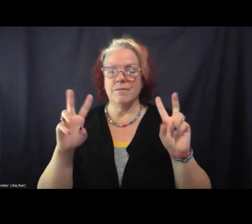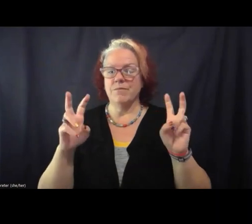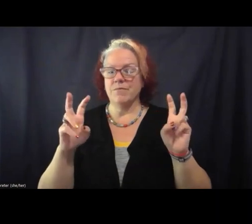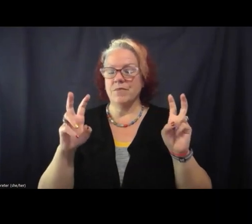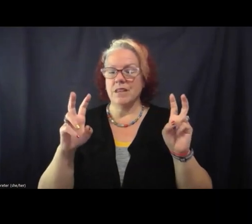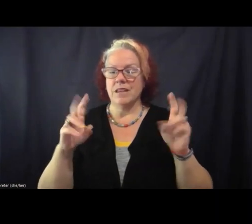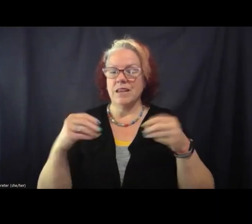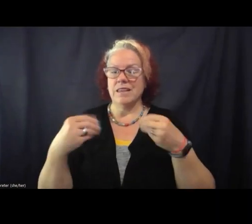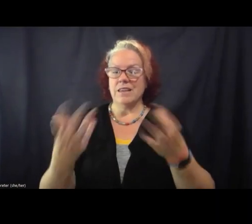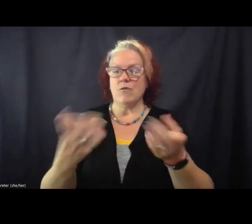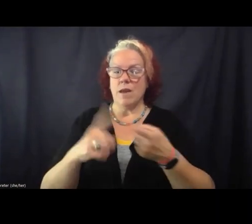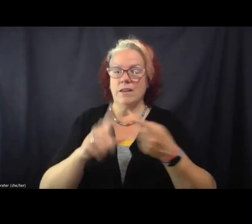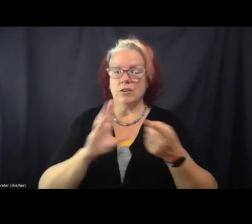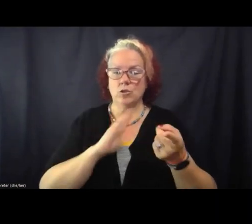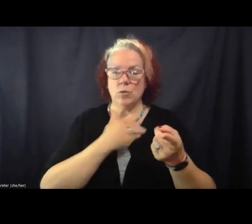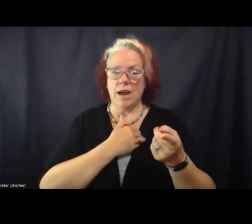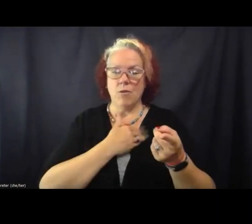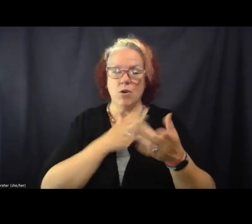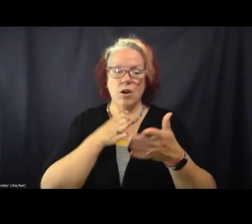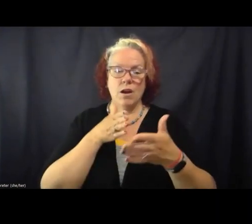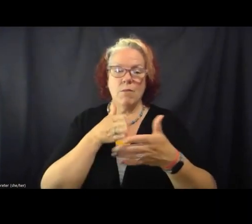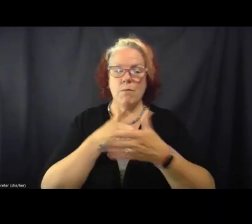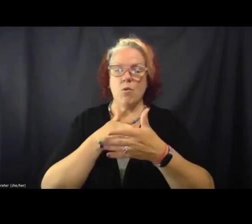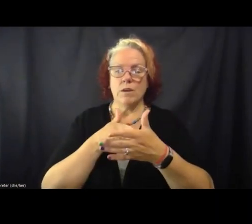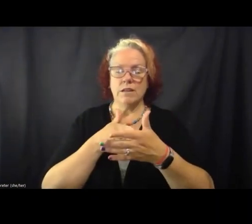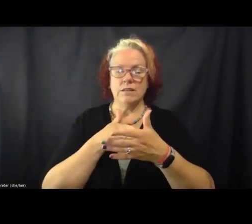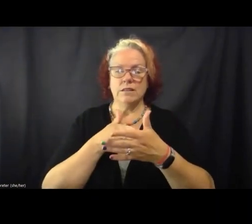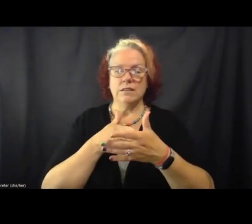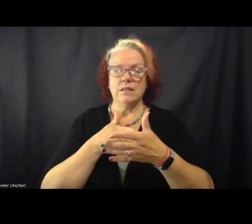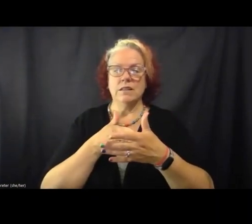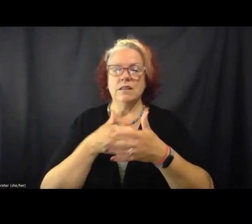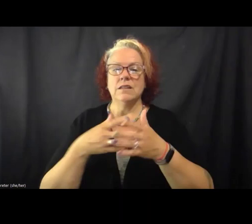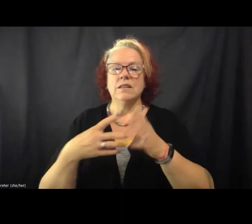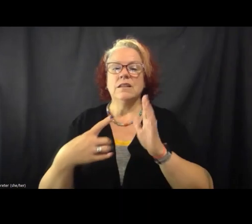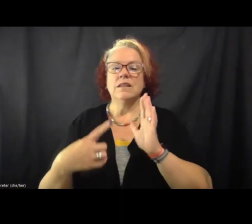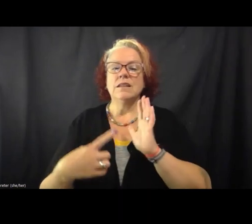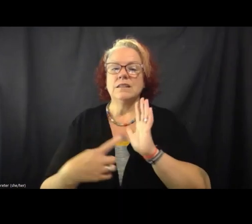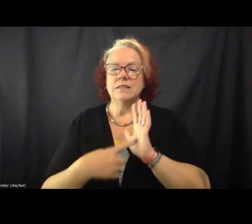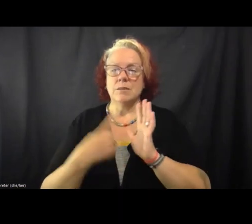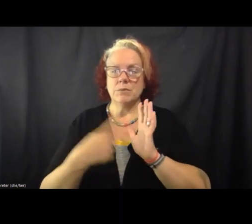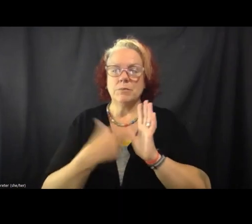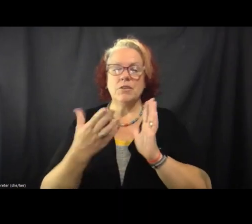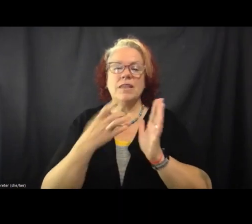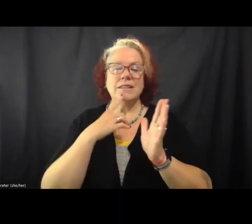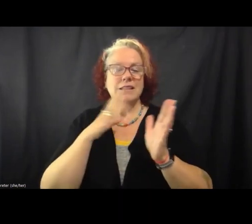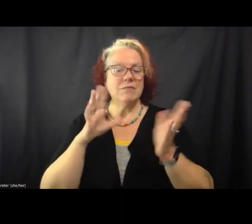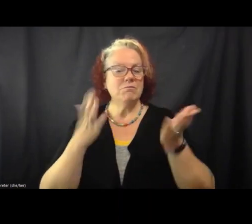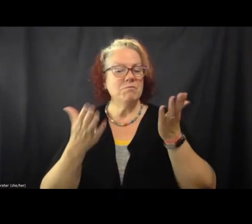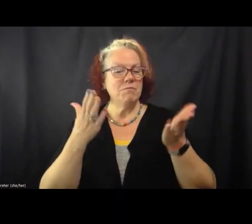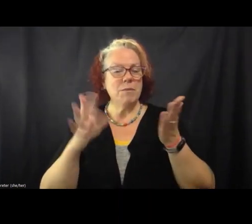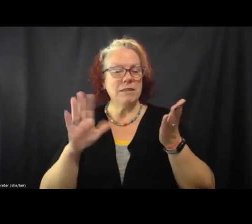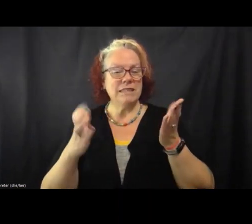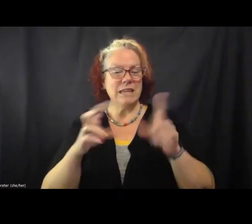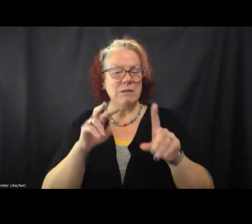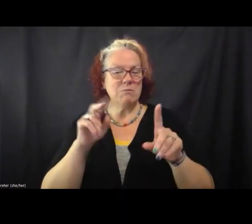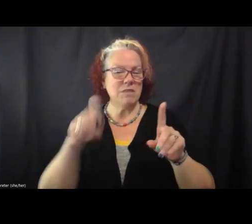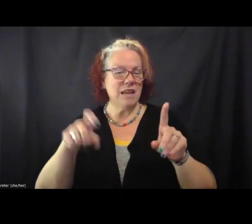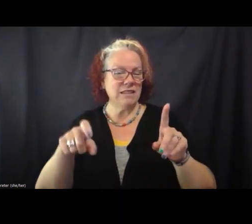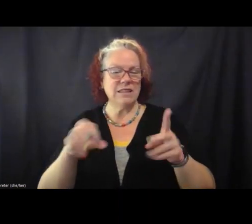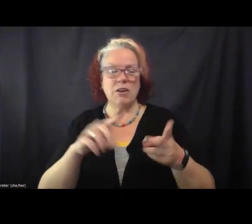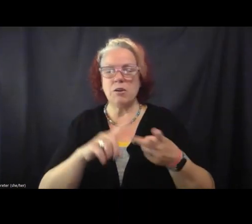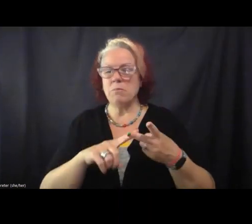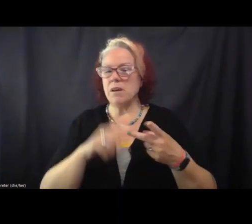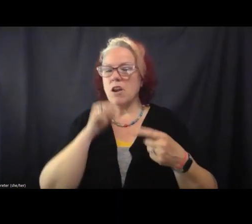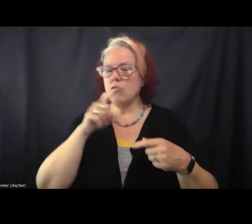our opponents or the other side that sometimes we think are necessary, but aren't necessary, or they would be necessary.